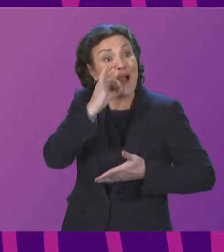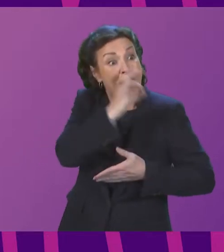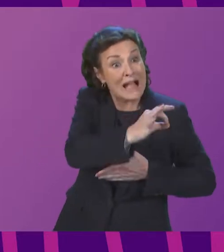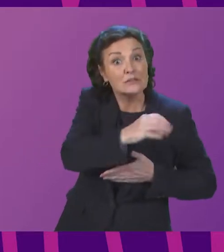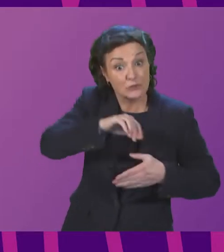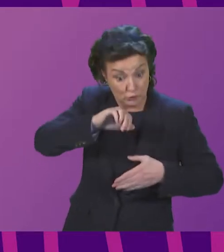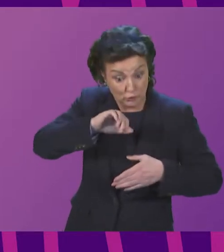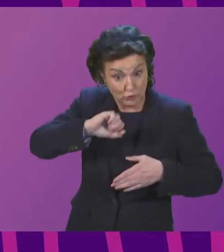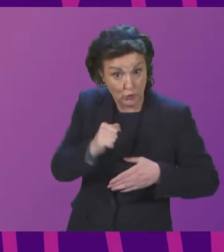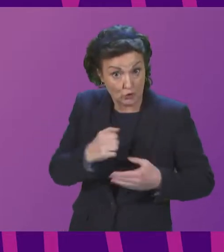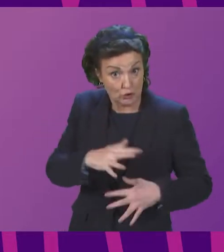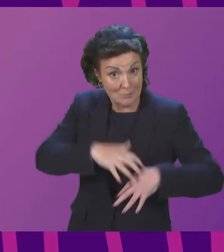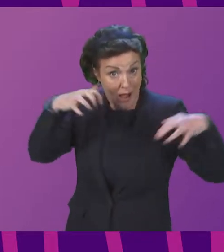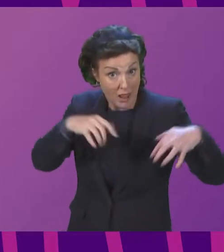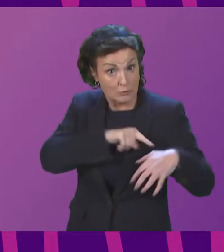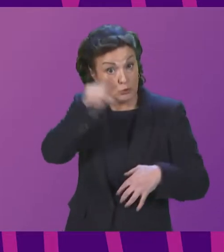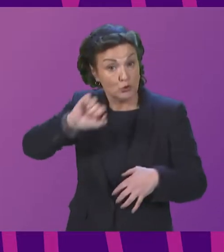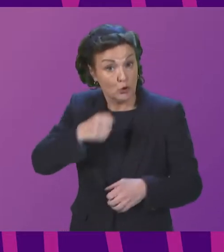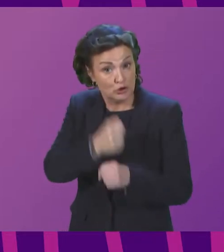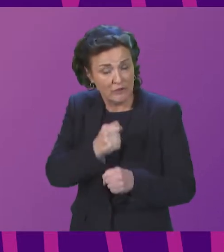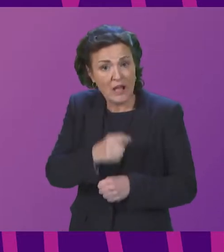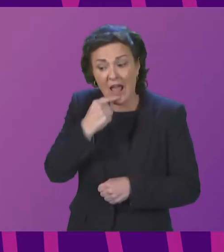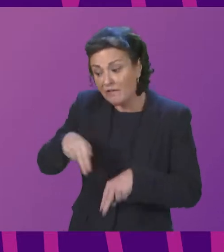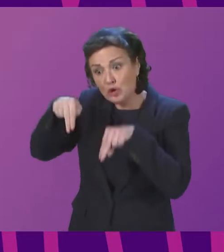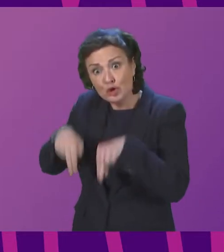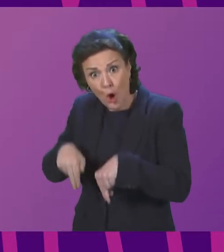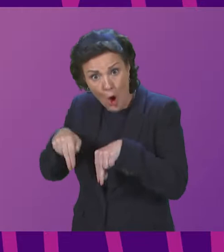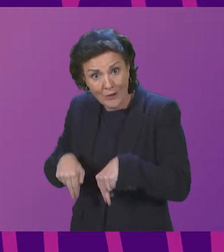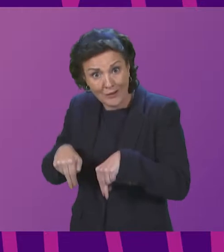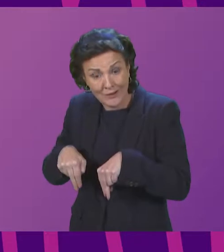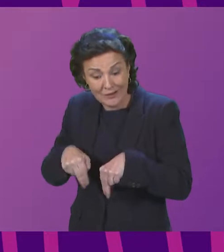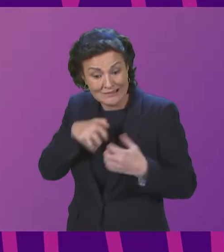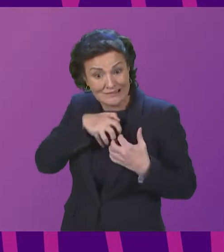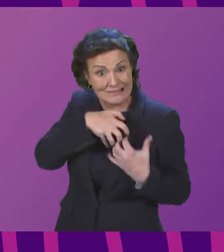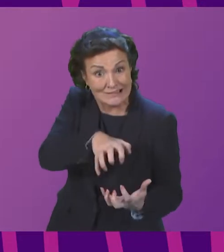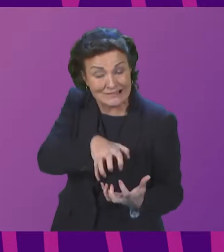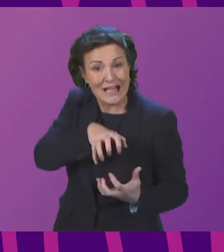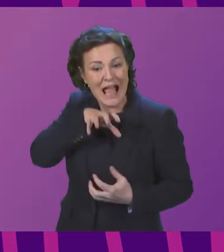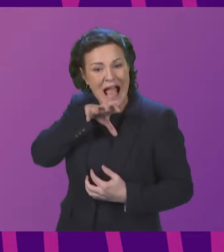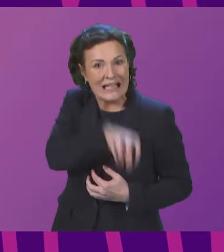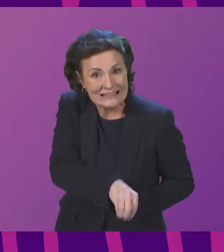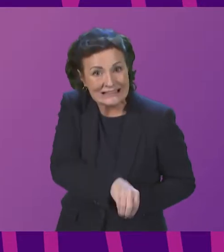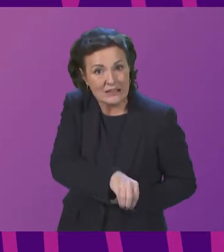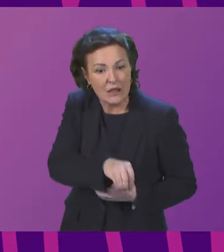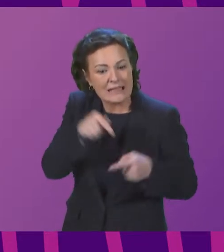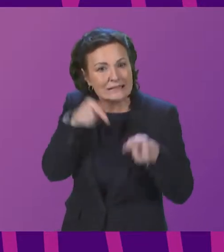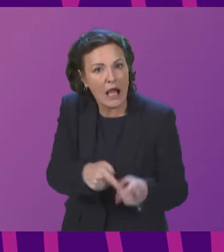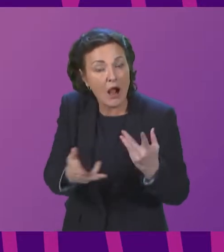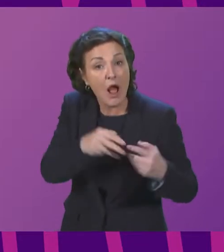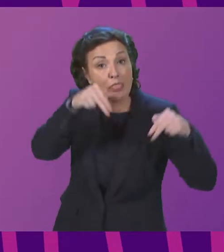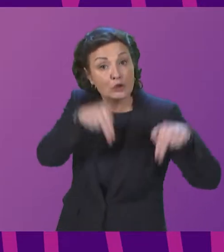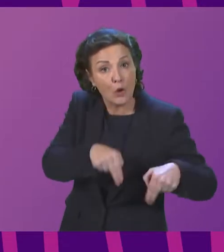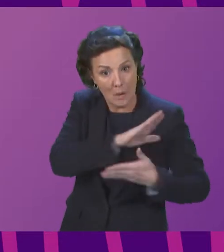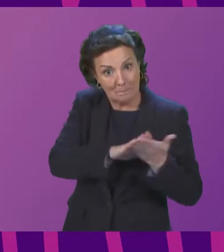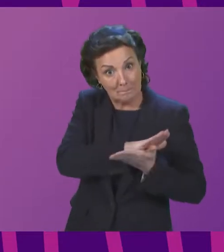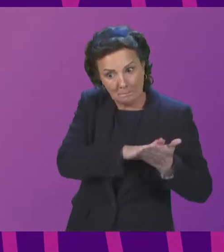the scottish government to make attacks by one dog and another dog a crime and subject to a penalty requiring the owner to pay a fine and reimburse any expenses related to